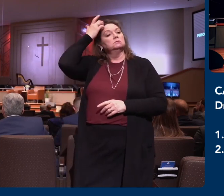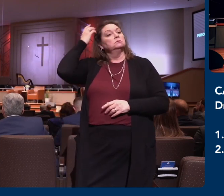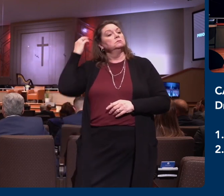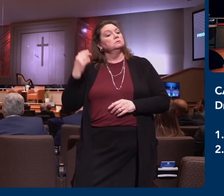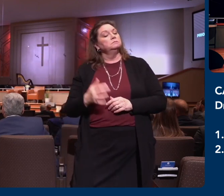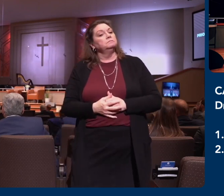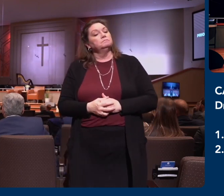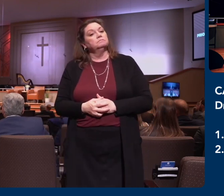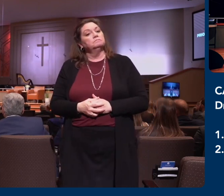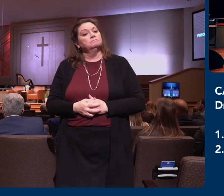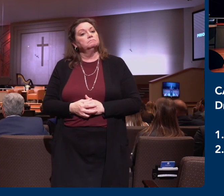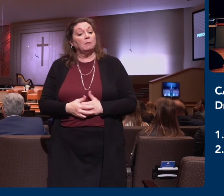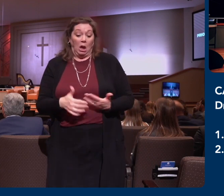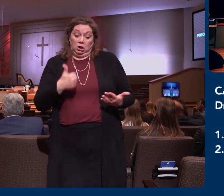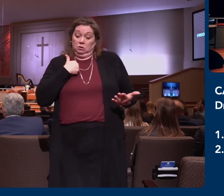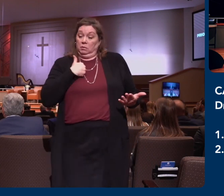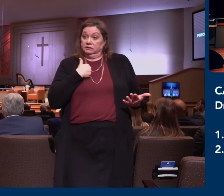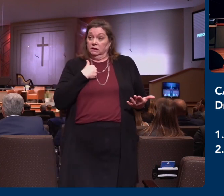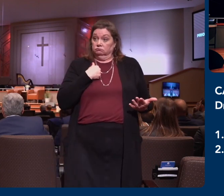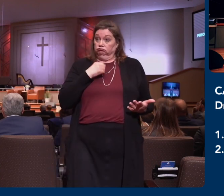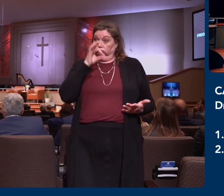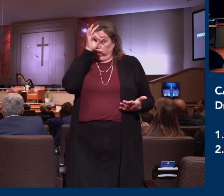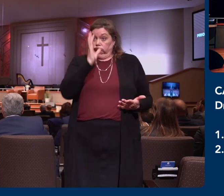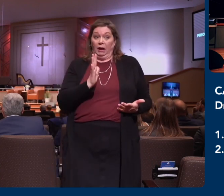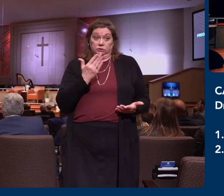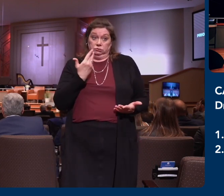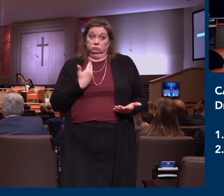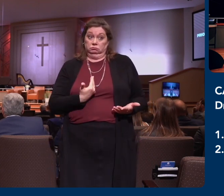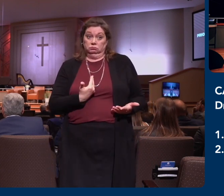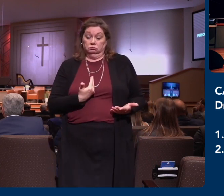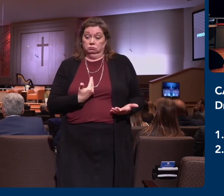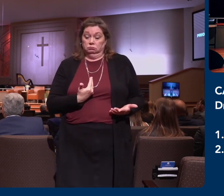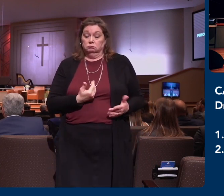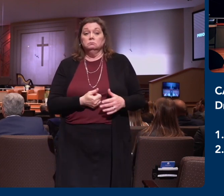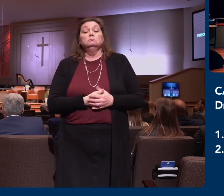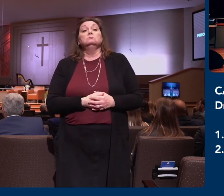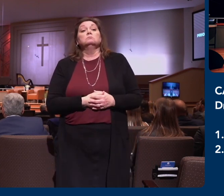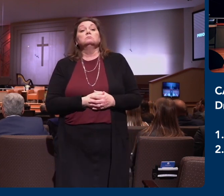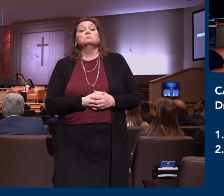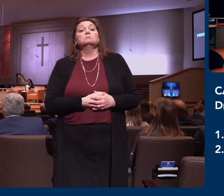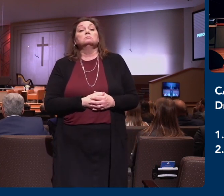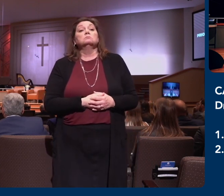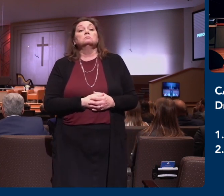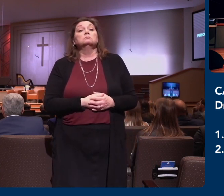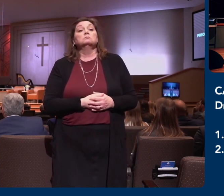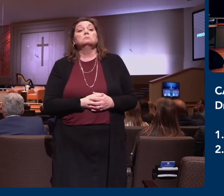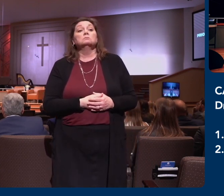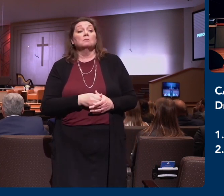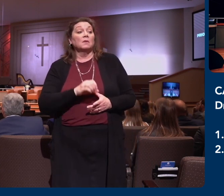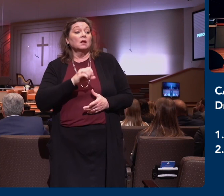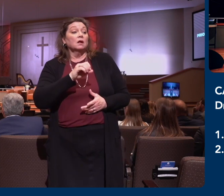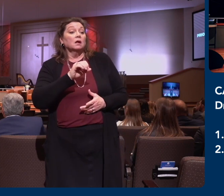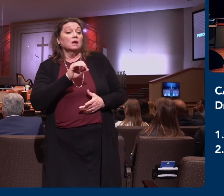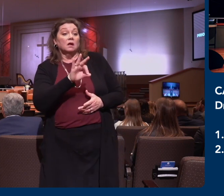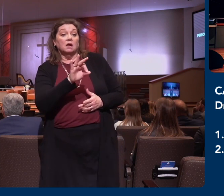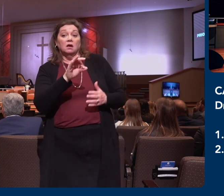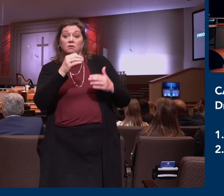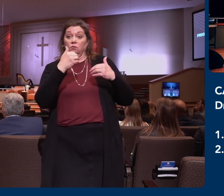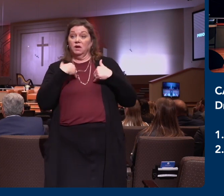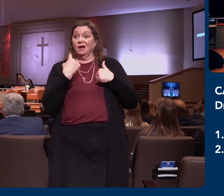As a pastor, if we have 1,000 people show up in our church and